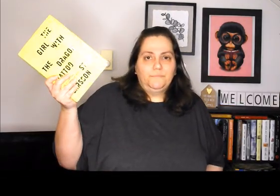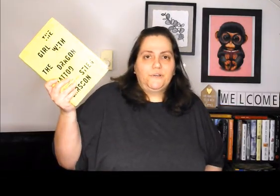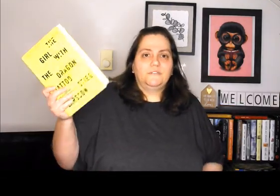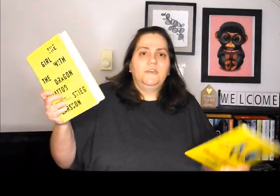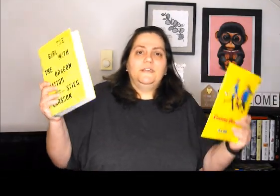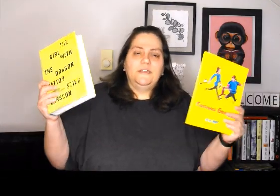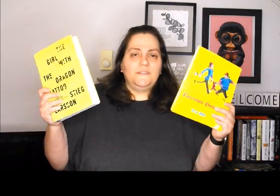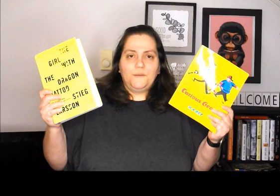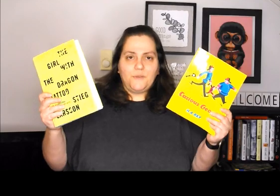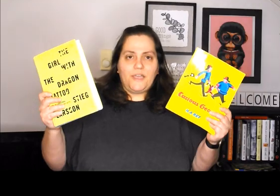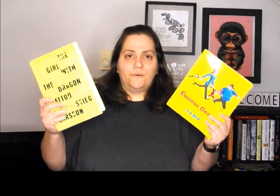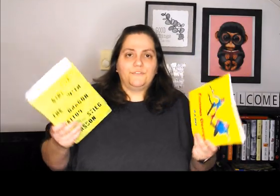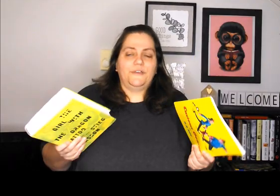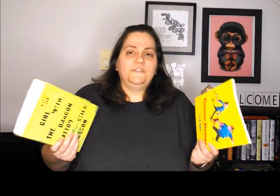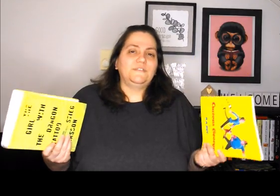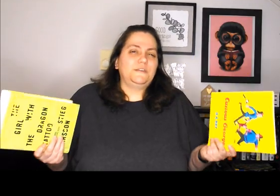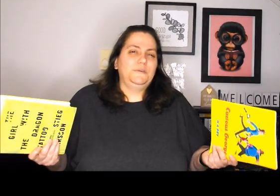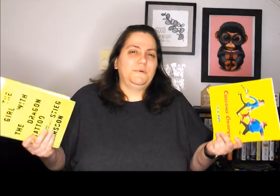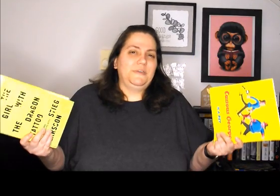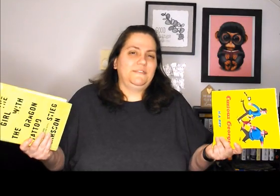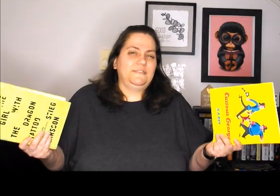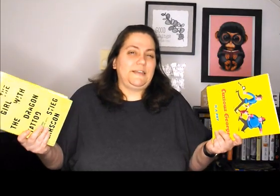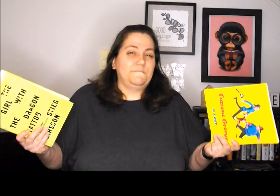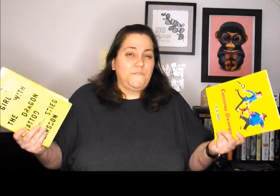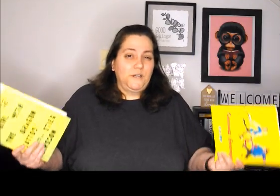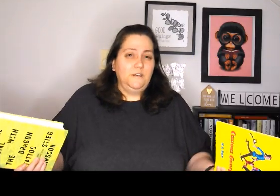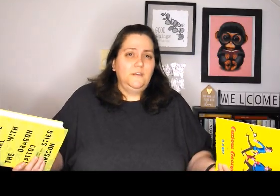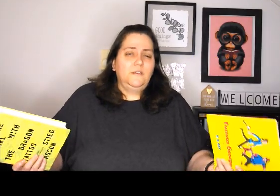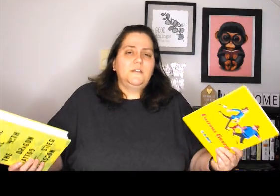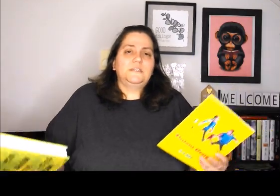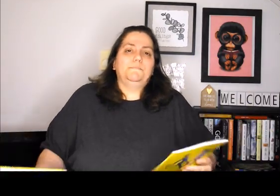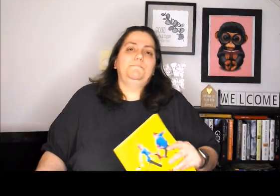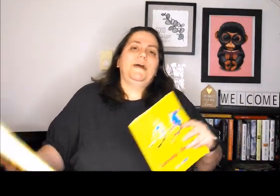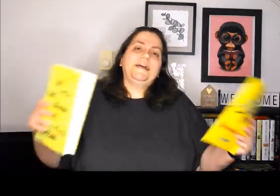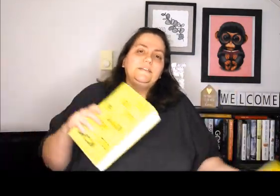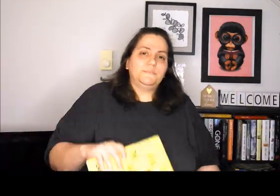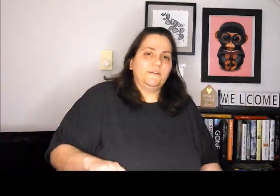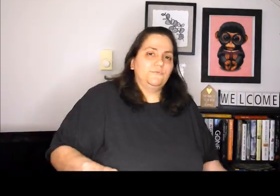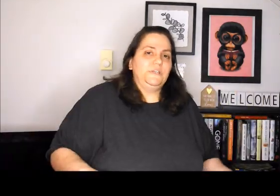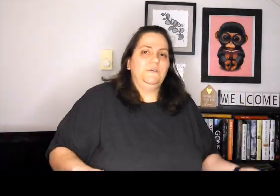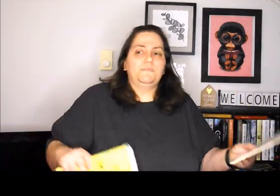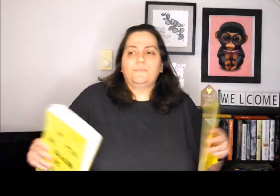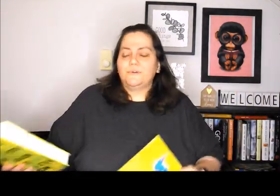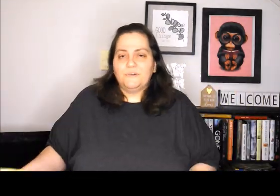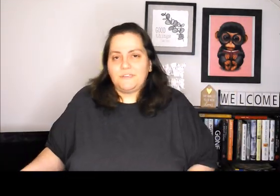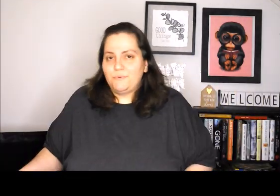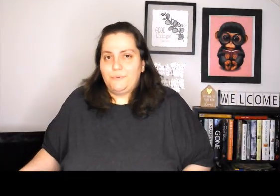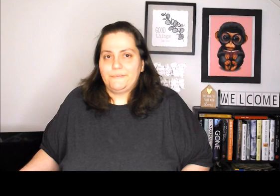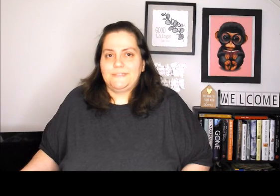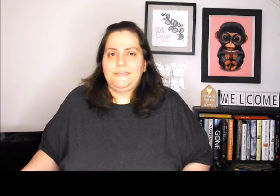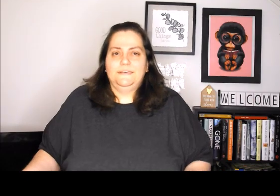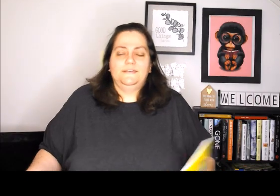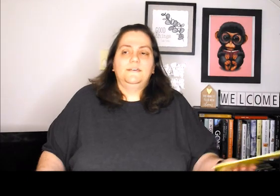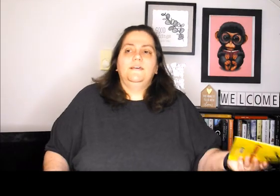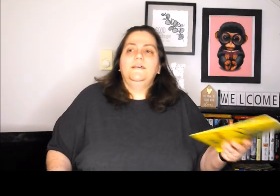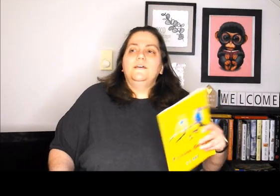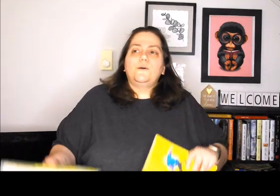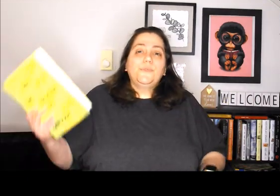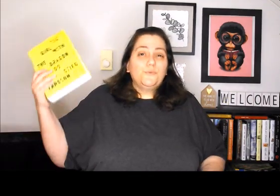books. Anything will count. So I think that's going to be what makes this kind of fun to get back into my learning, remembering books I read when I was a kid, going through